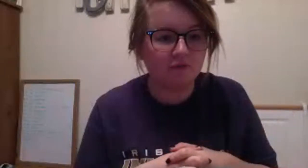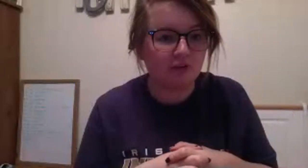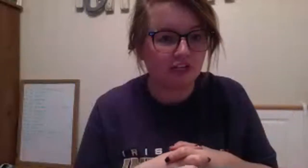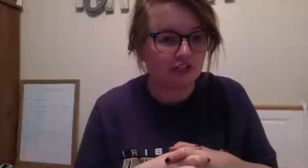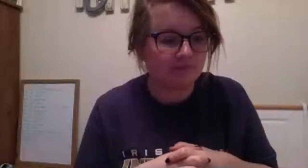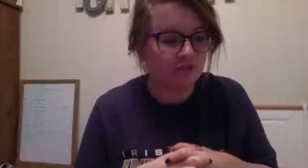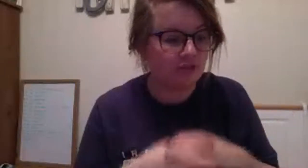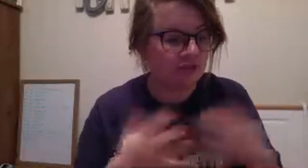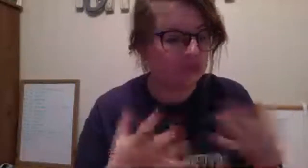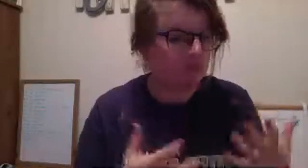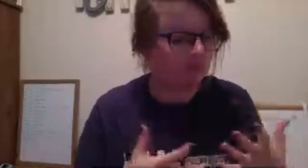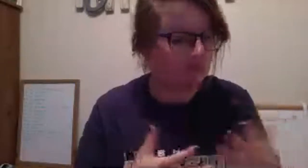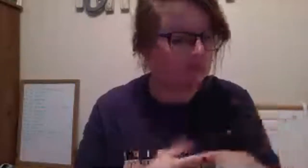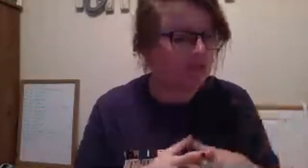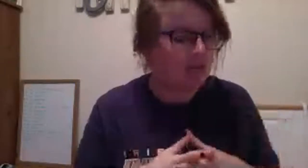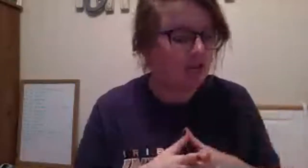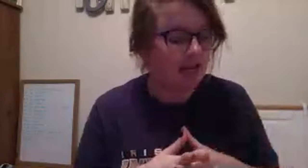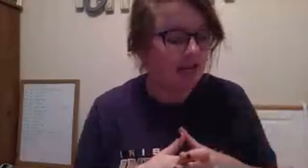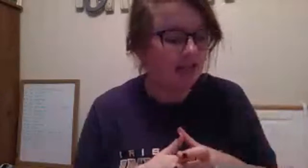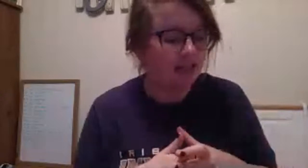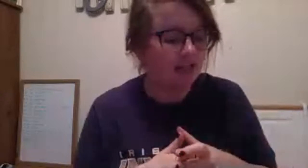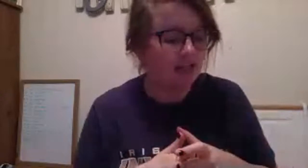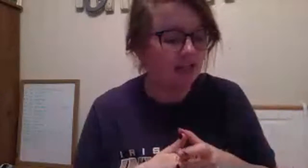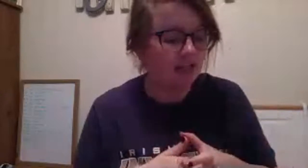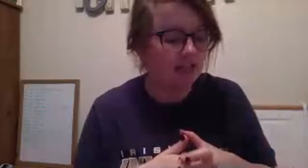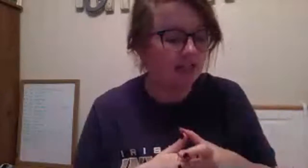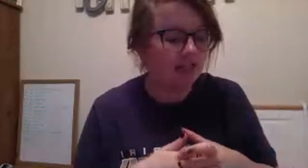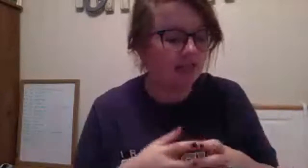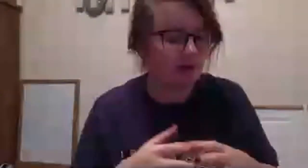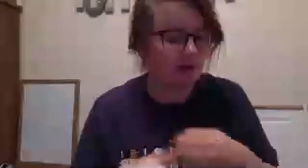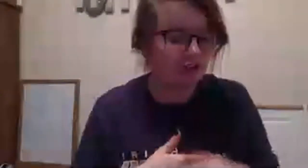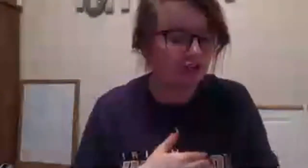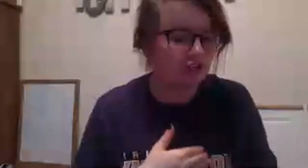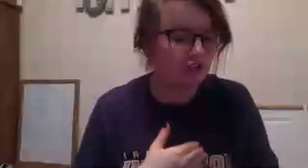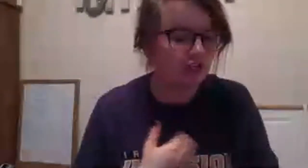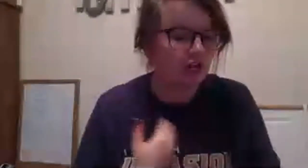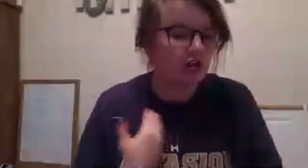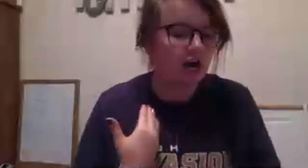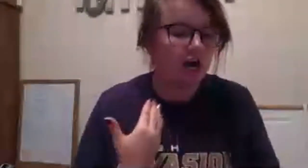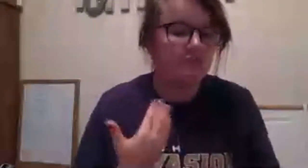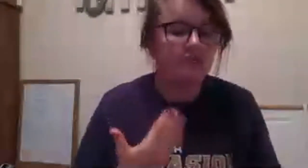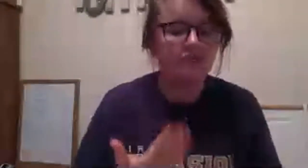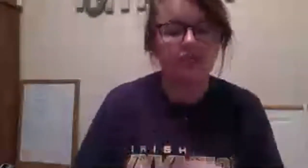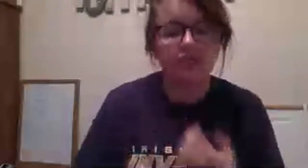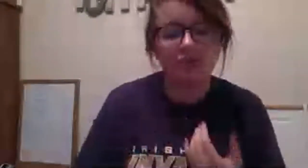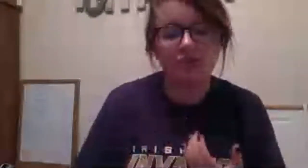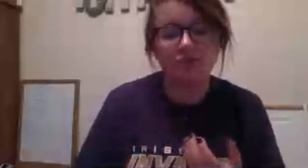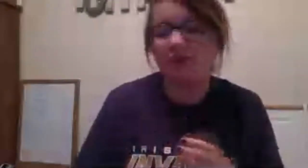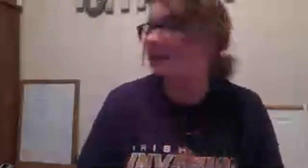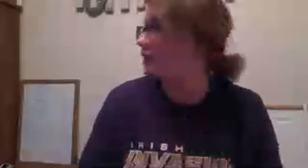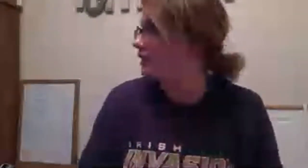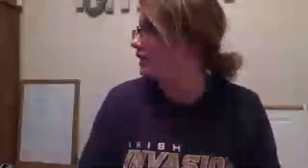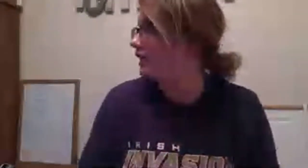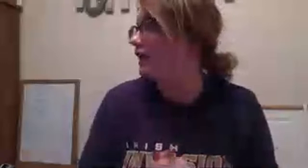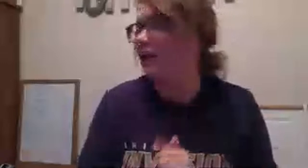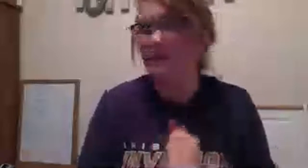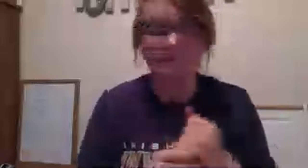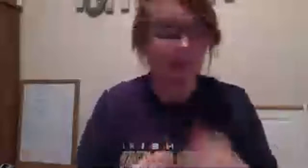so he has to start working and he does this by doing things for the church um he gets really close with king henry ii